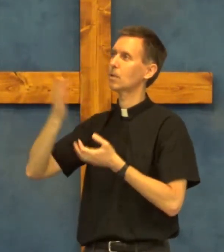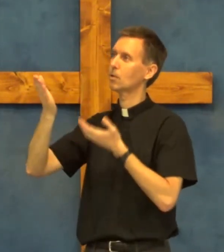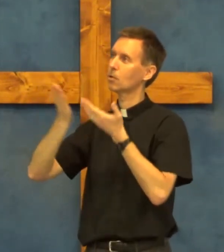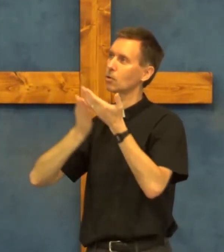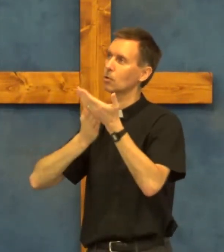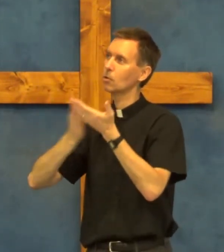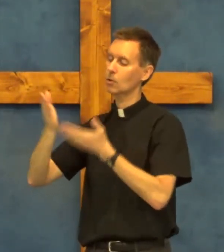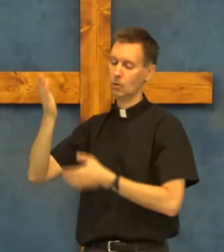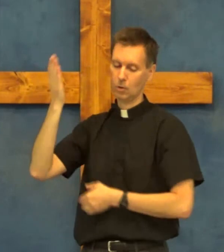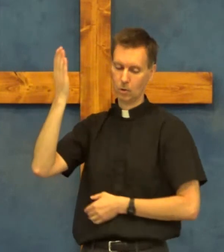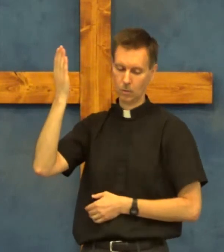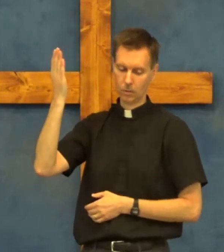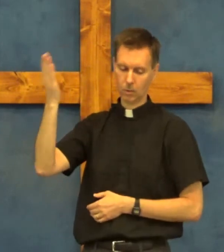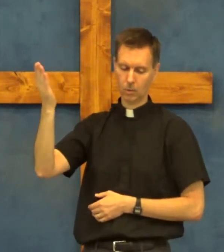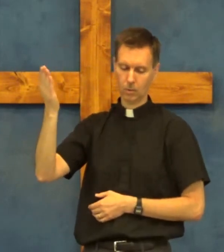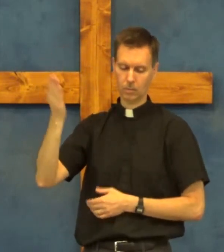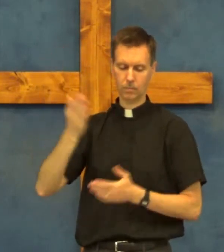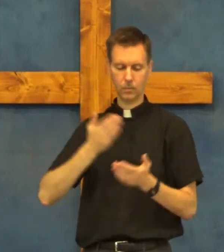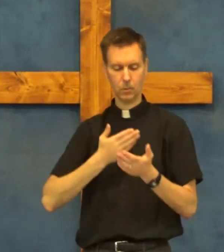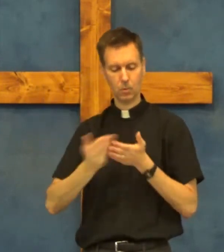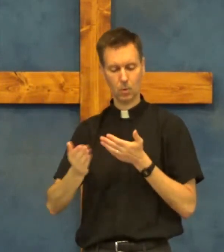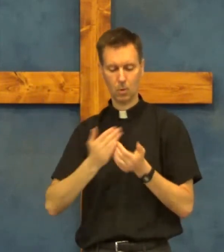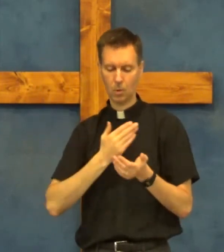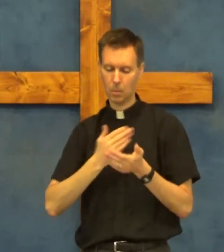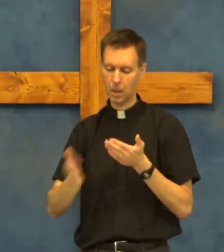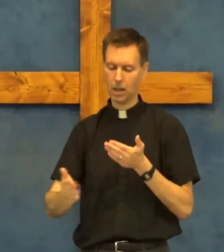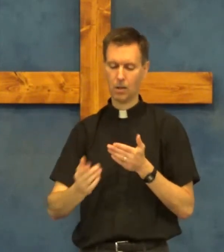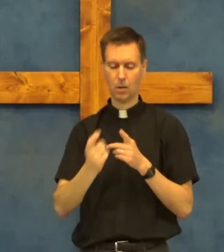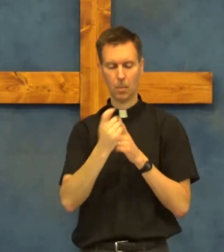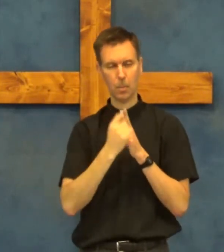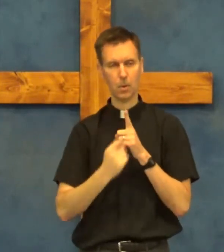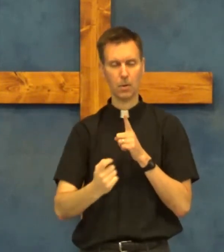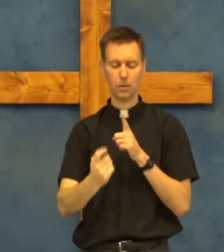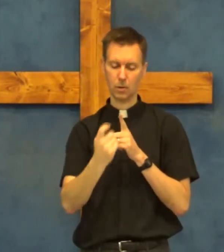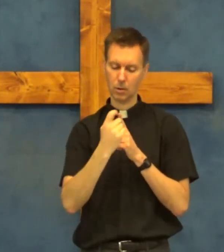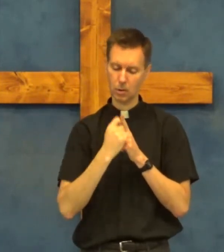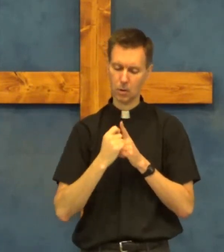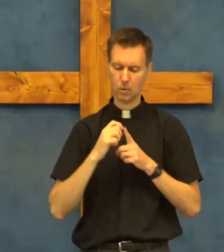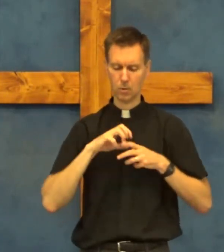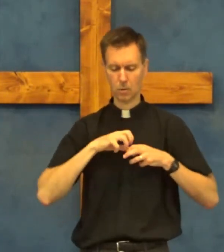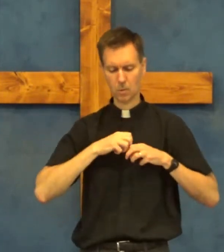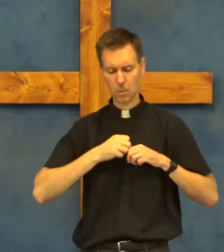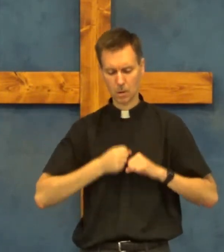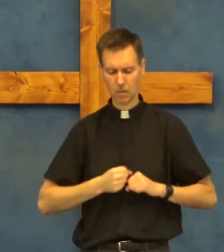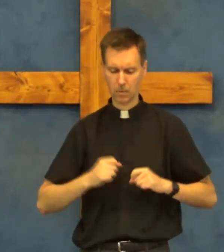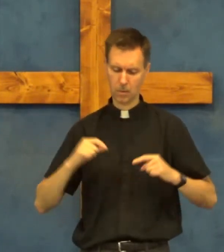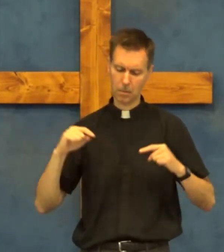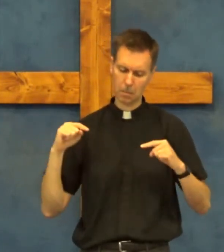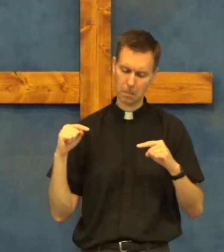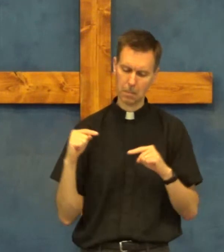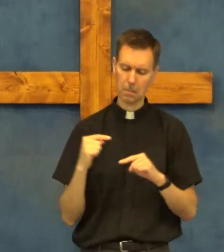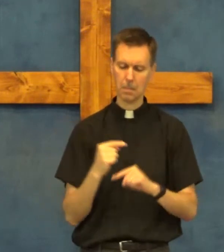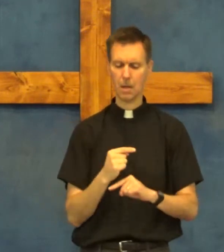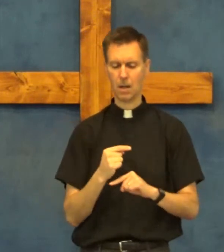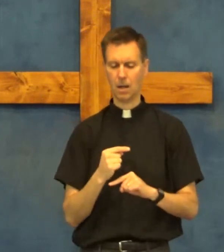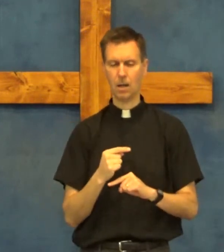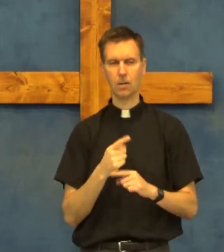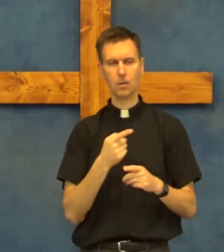persecution grief and pain from you lord seek to